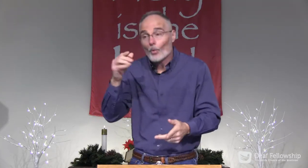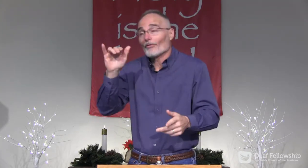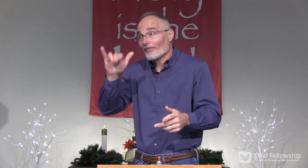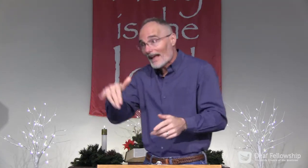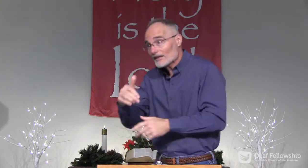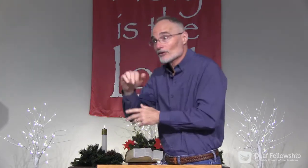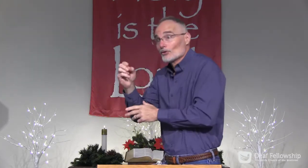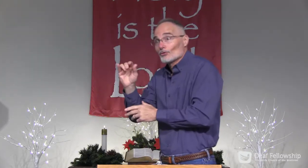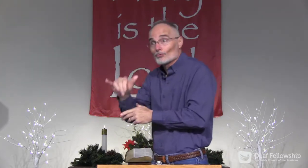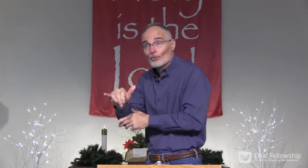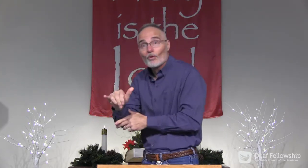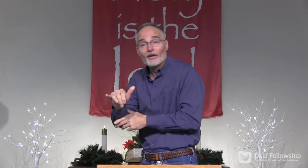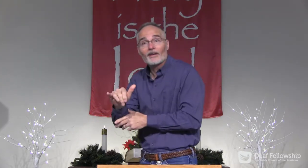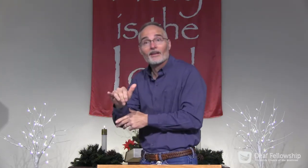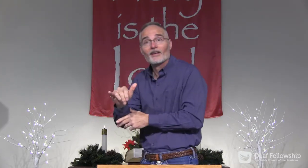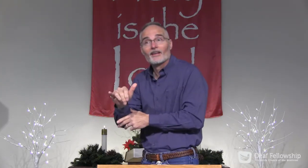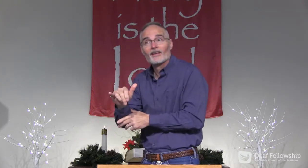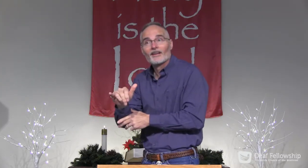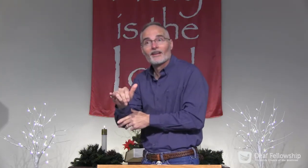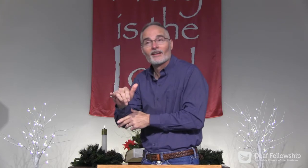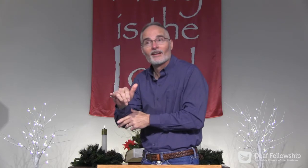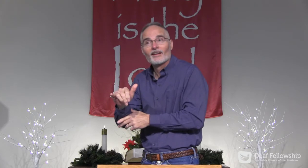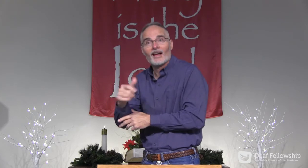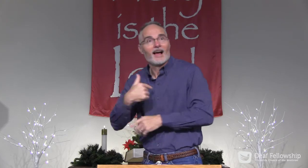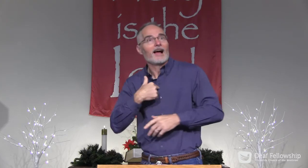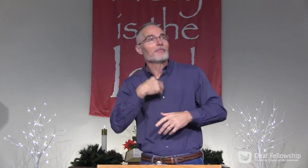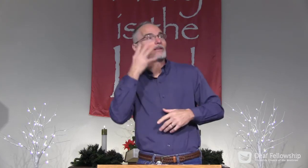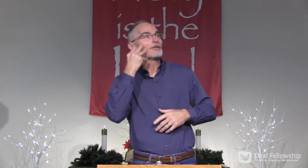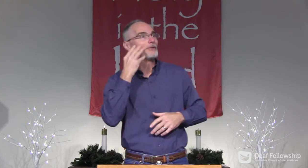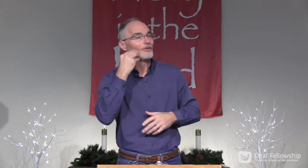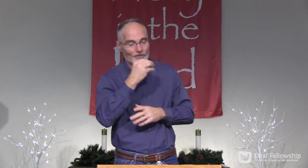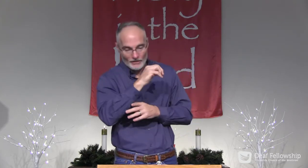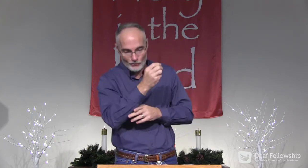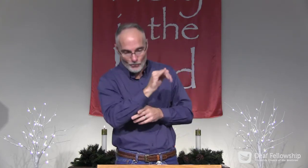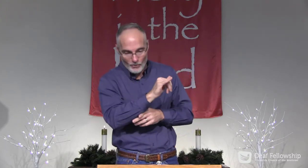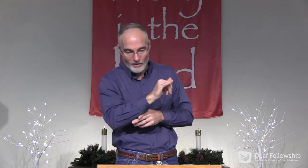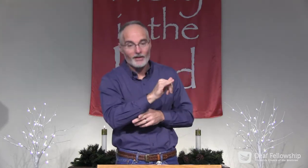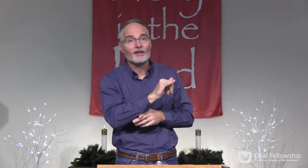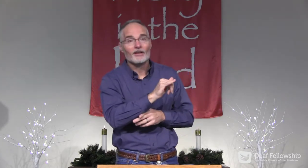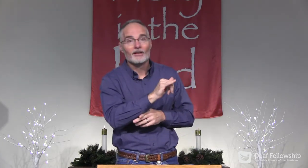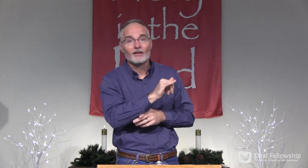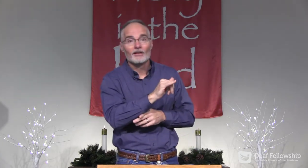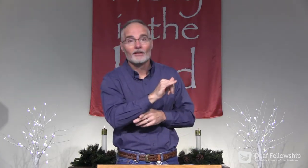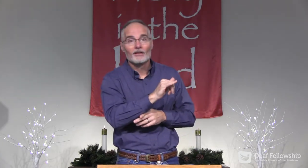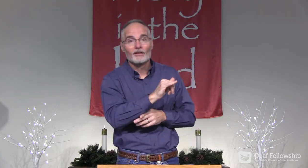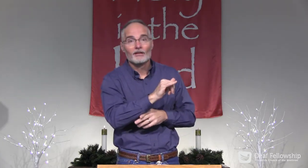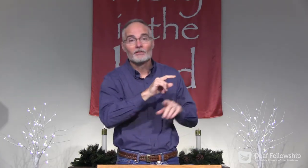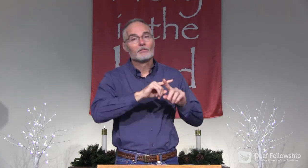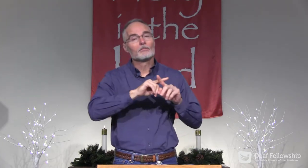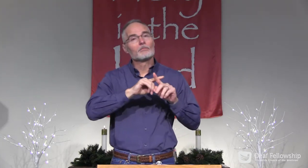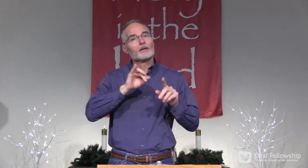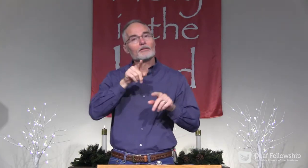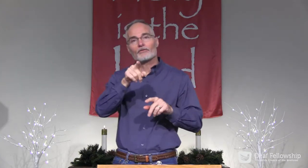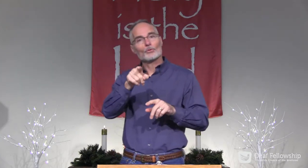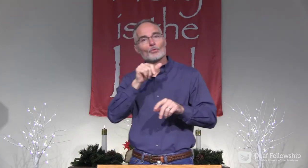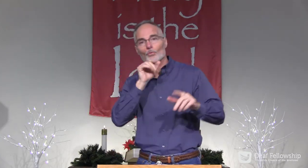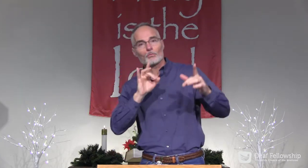So what you've thought was joy, what you've thought is joy that you're experiencing,